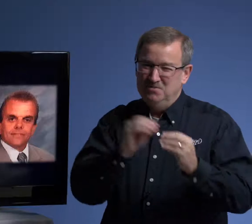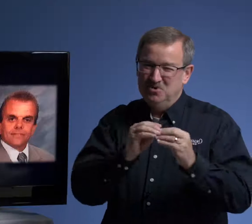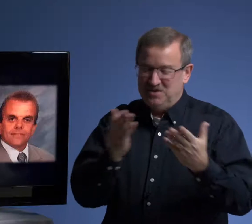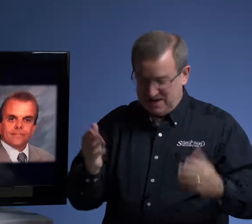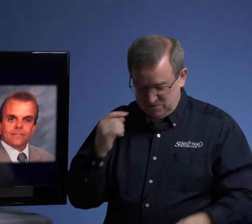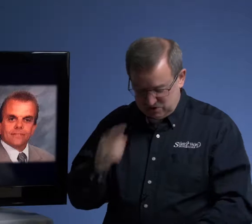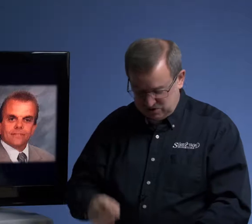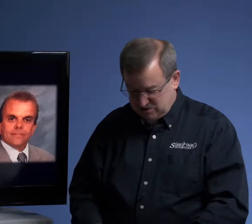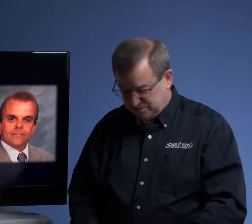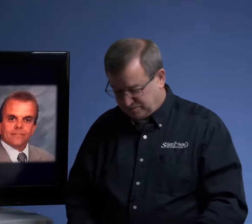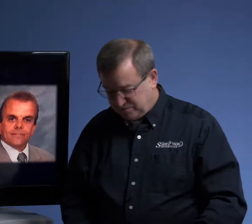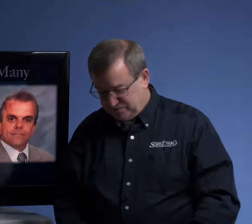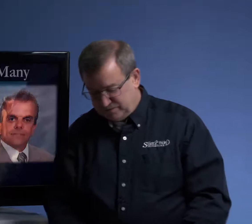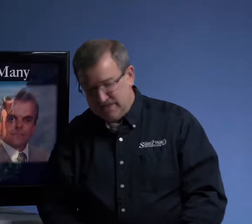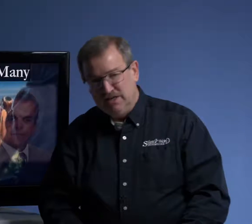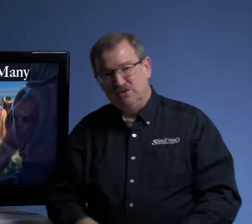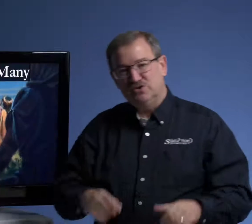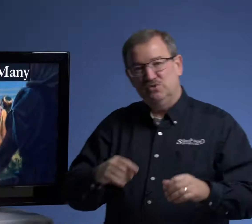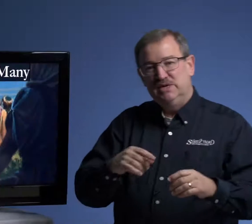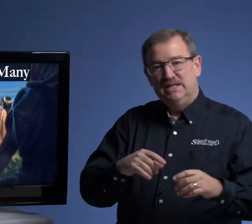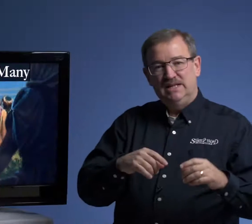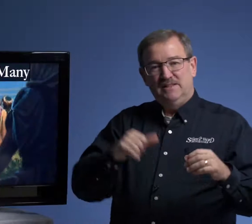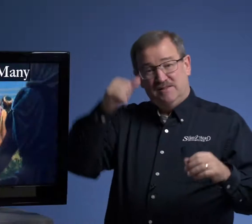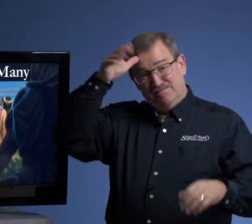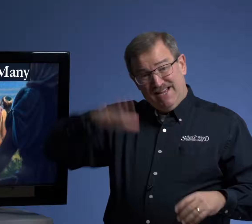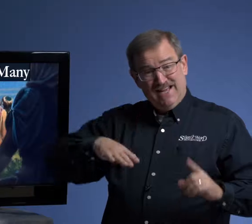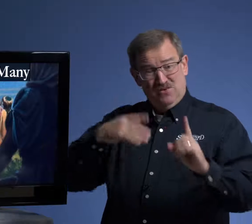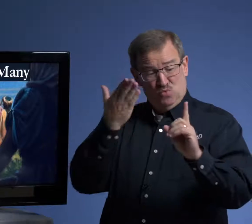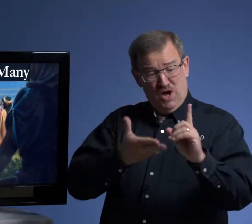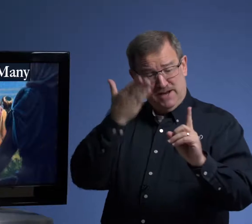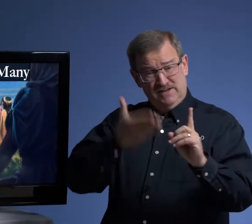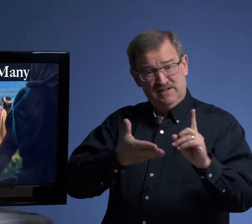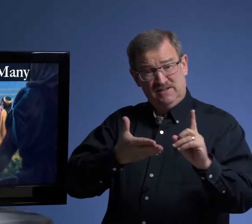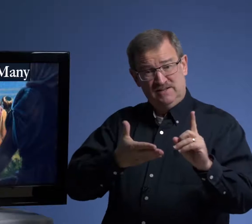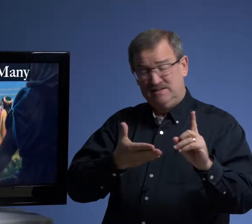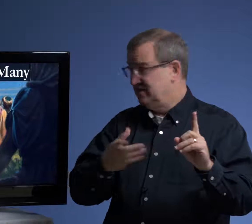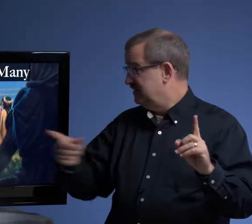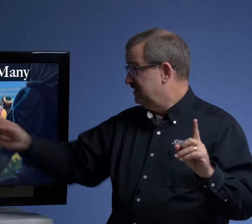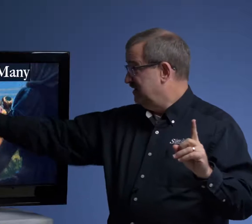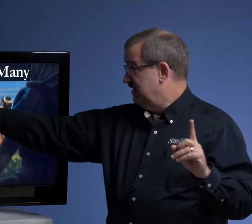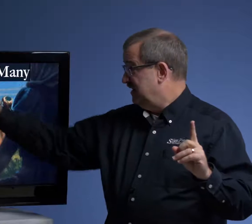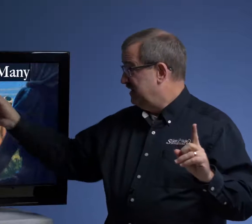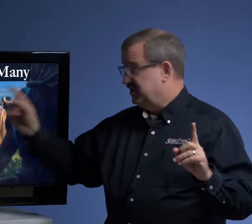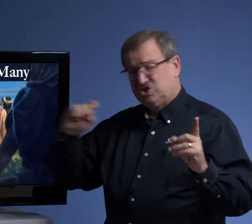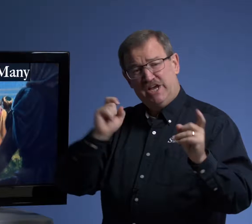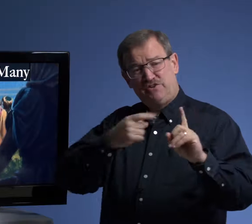One more thing I want to show you. So, the man won the change